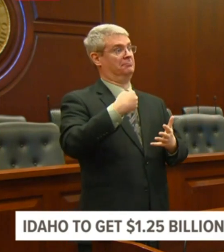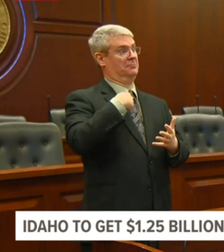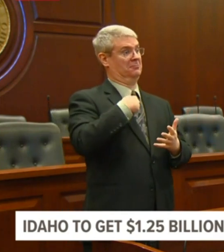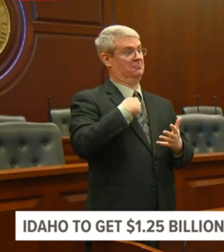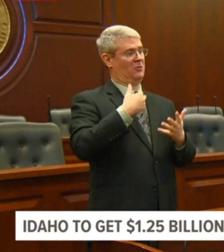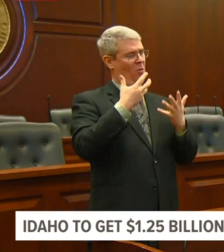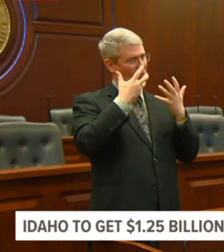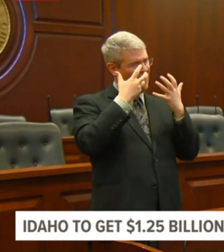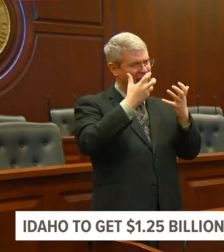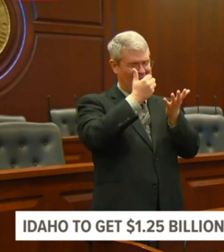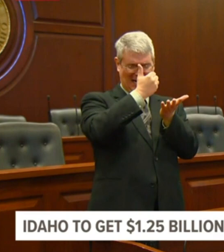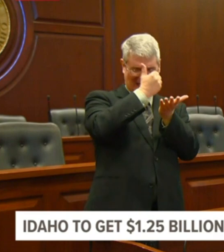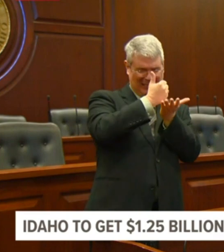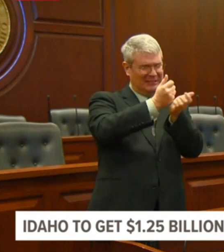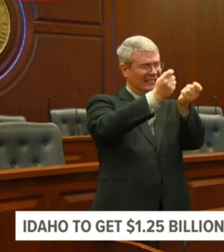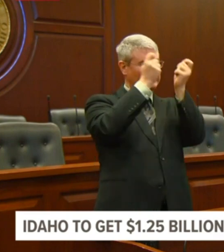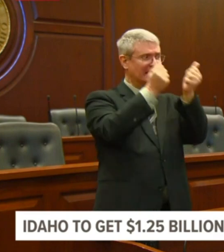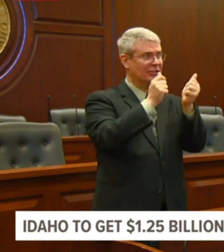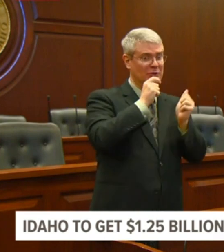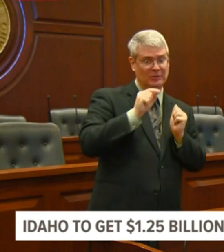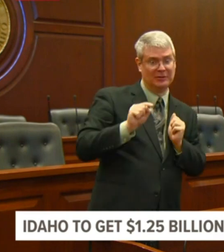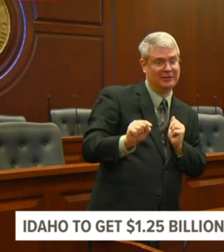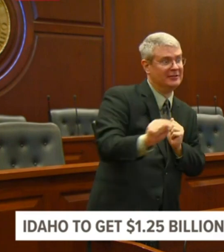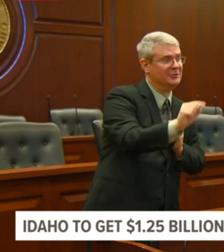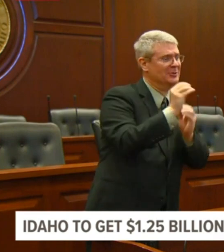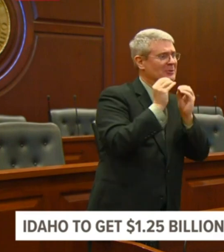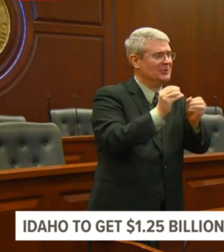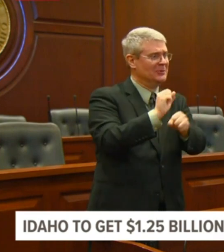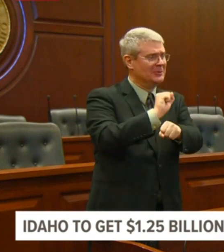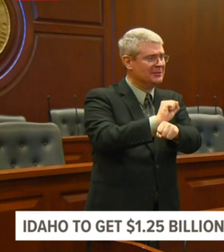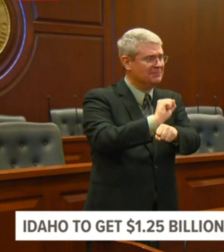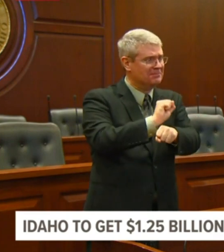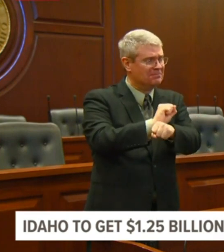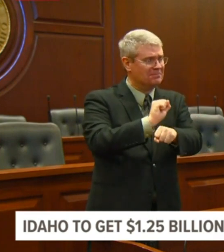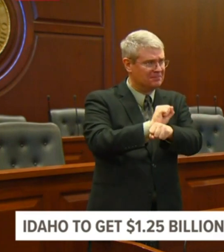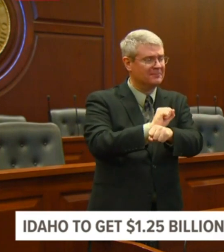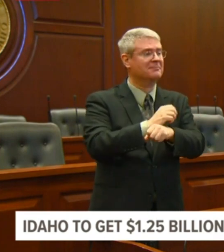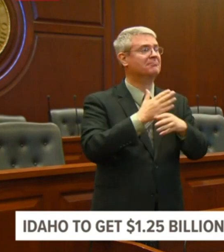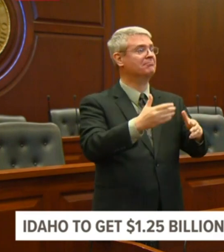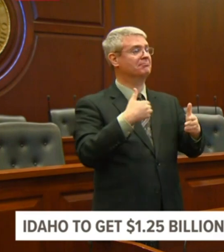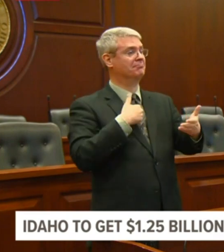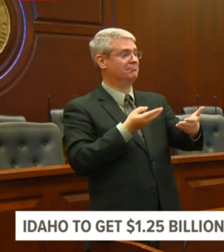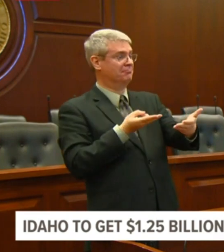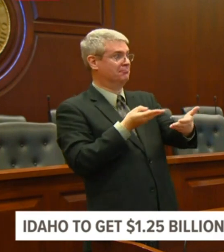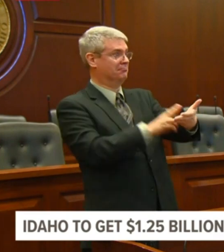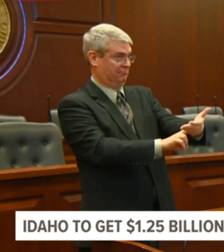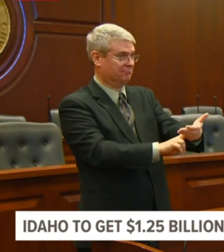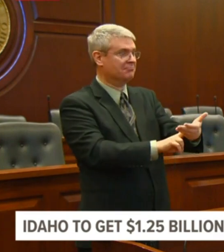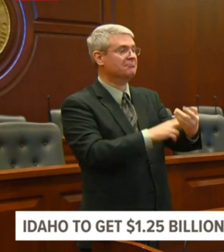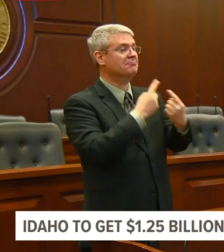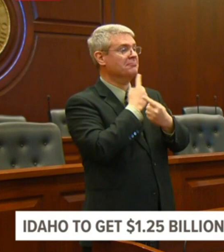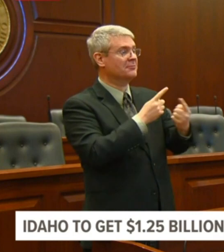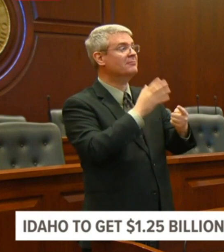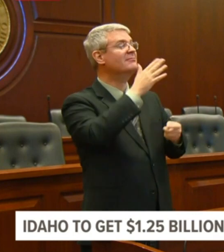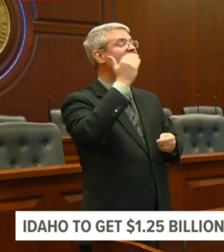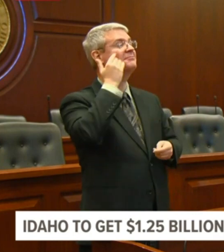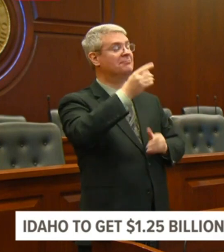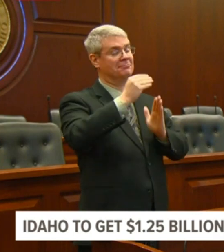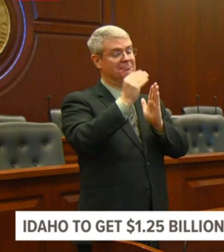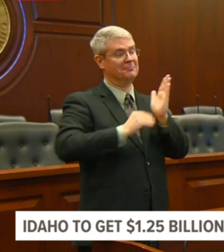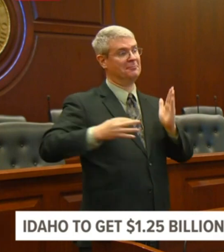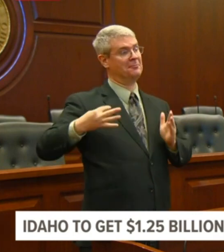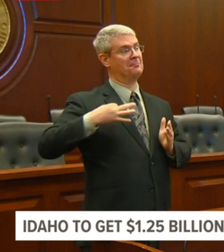proclamation does the following things. It waives the one week waiting period for all applicants who are otherwise